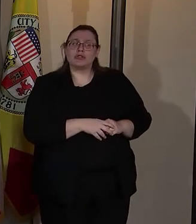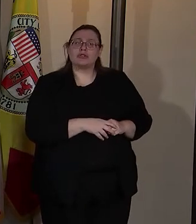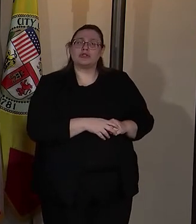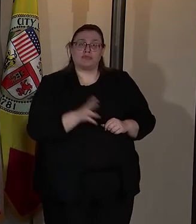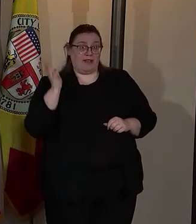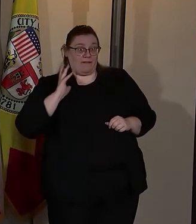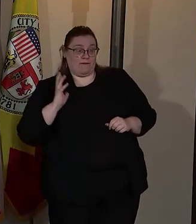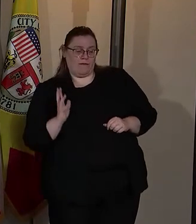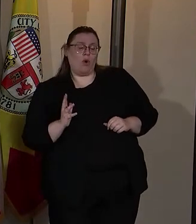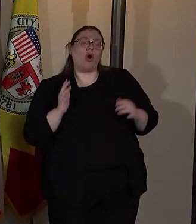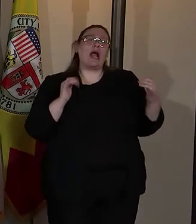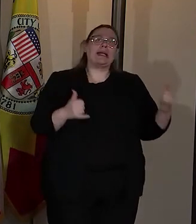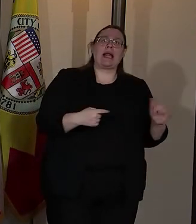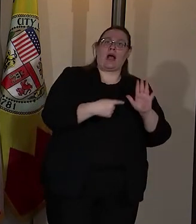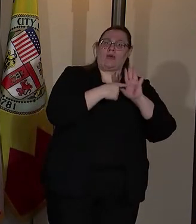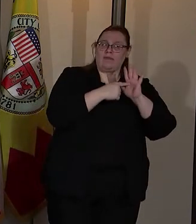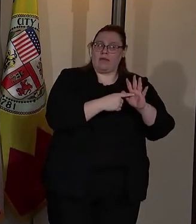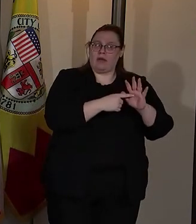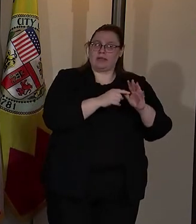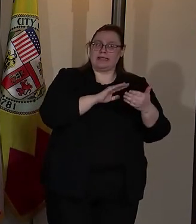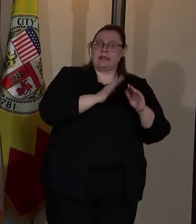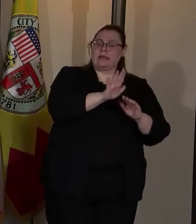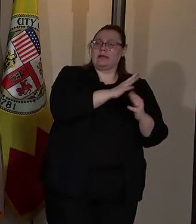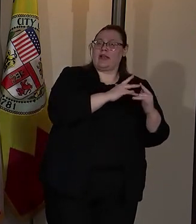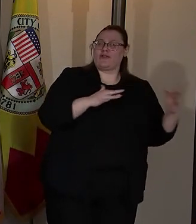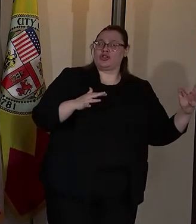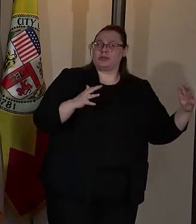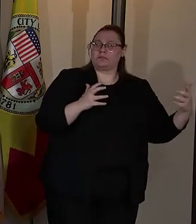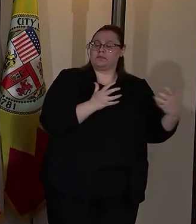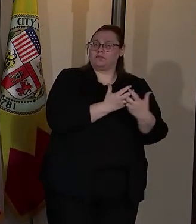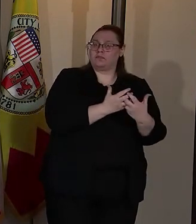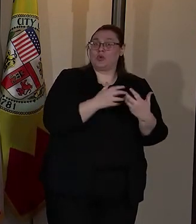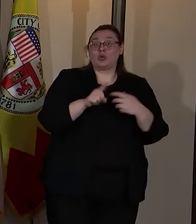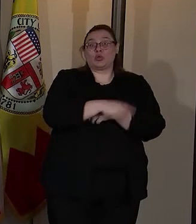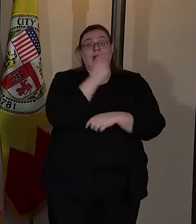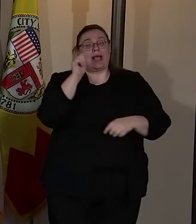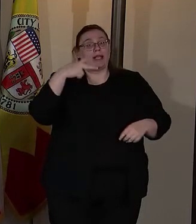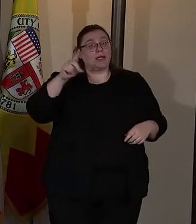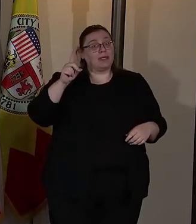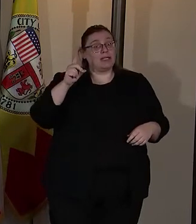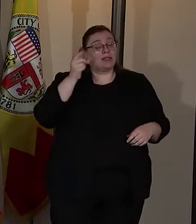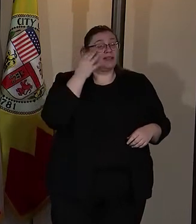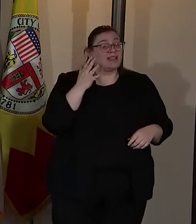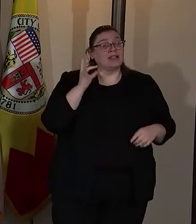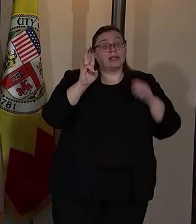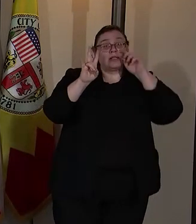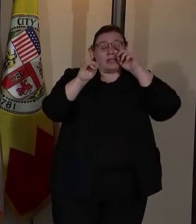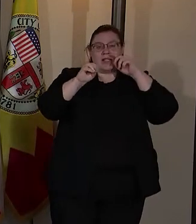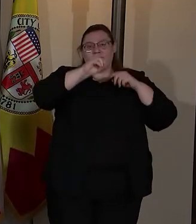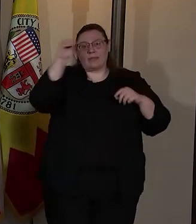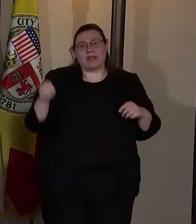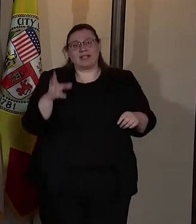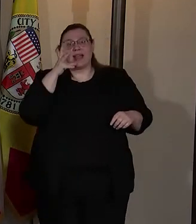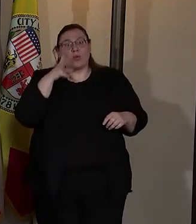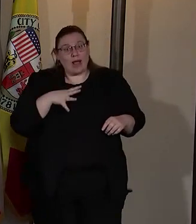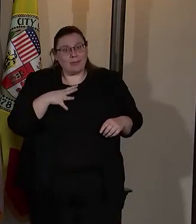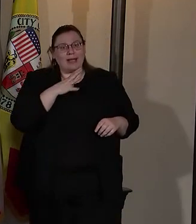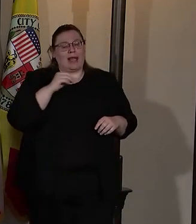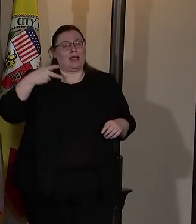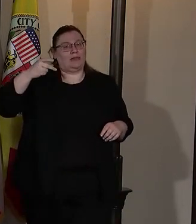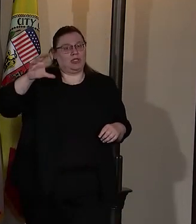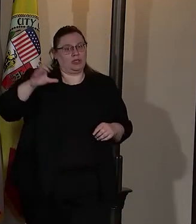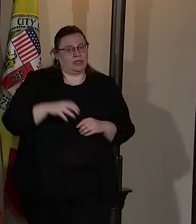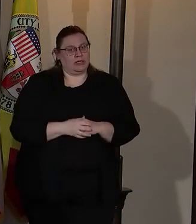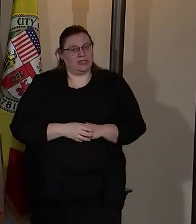that reflects the diversity of the city. Today, the LAPD is 70 percent women and people of